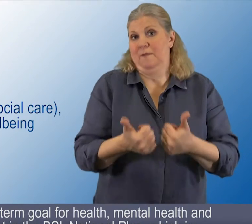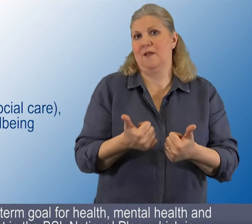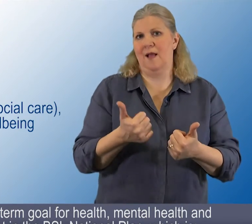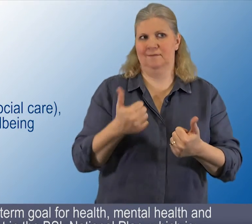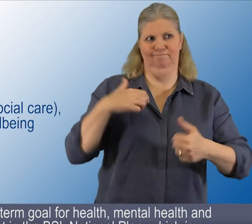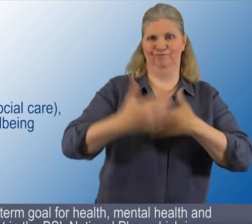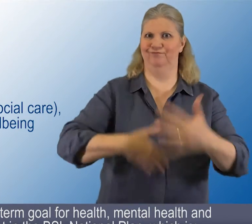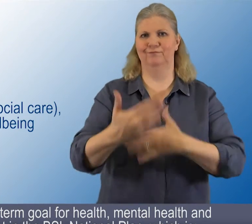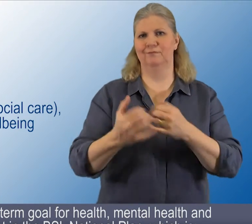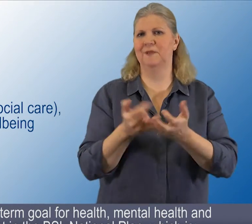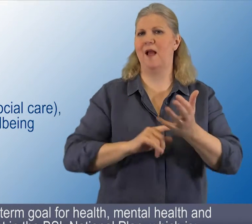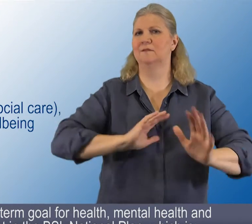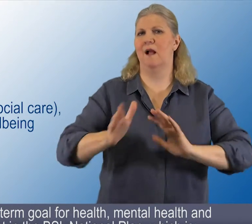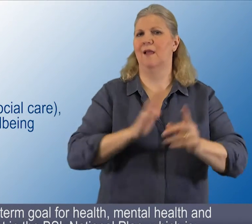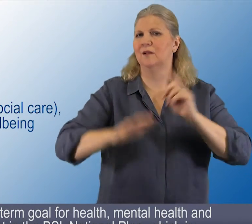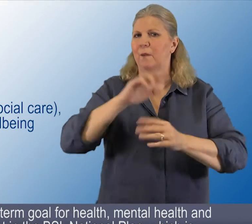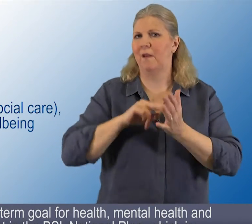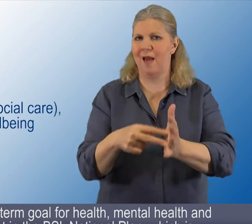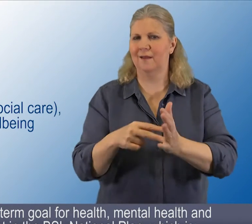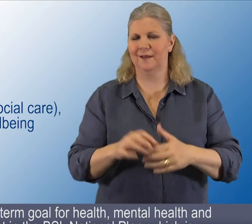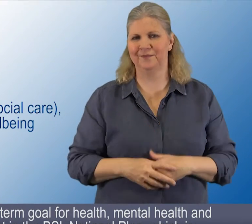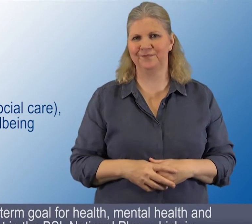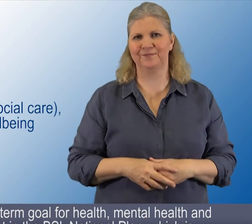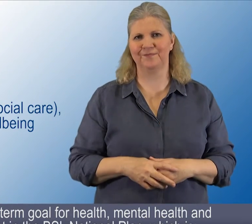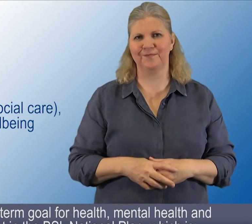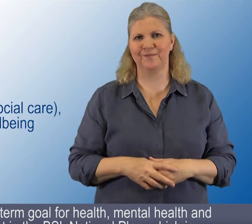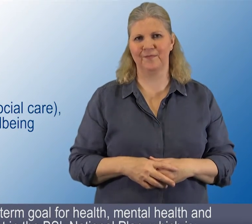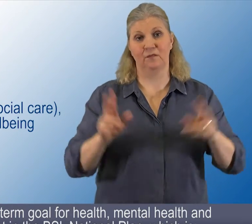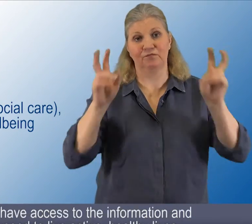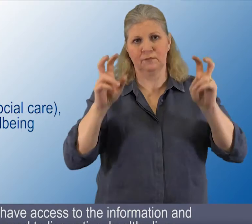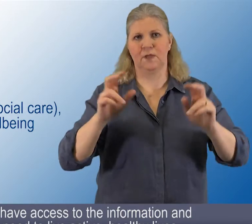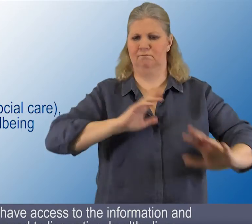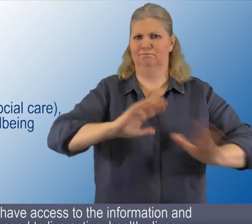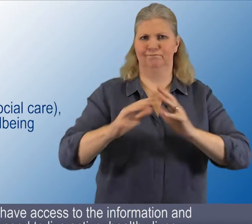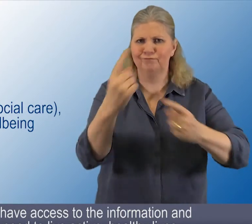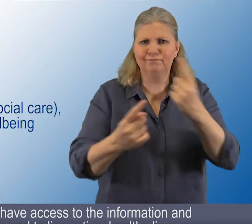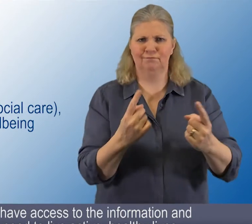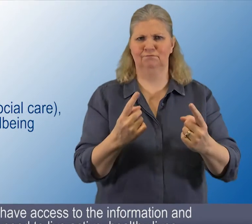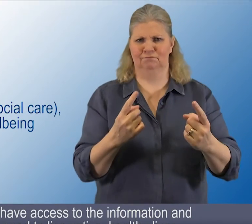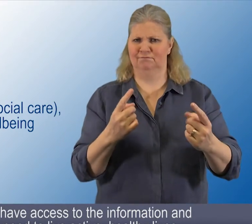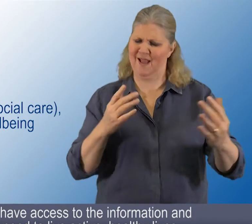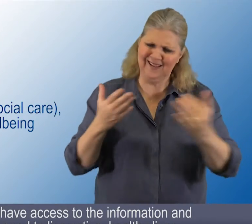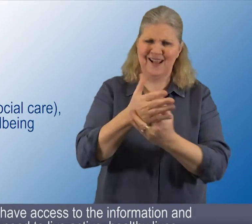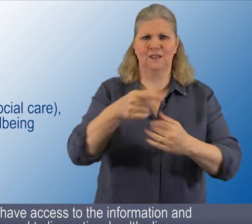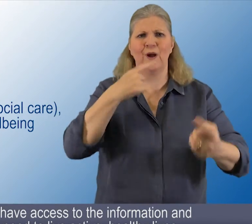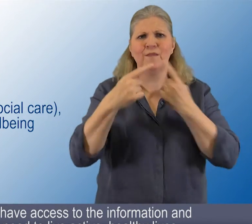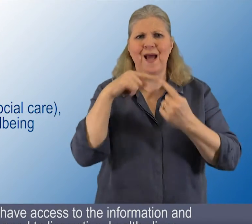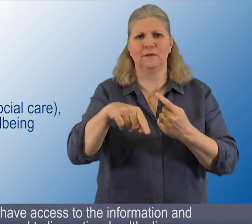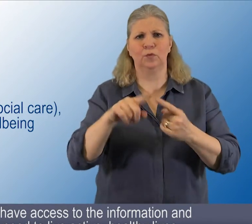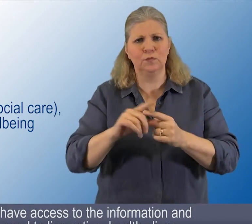health and well-being set out in the BSL National Plan, which is BSL users will have access to the